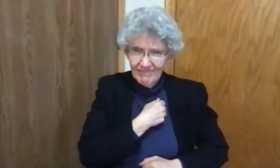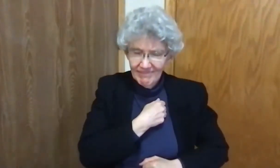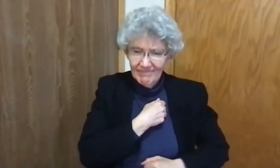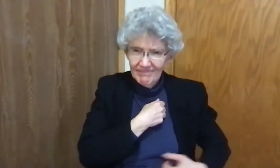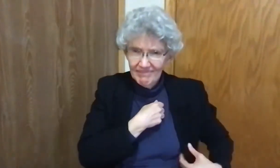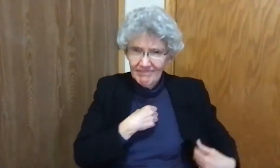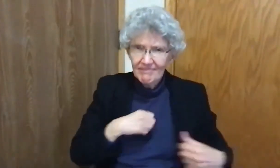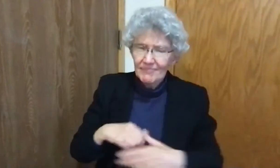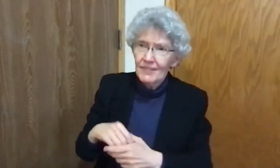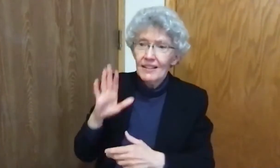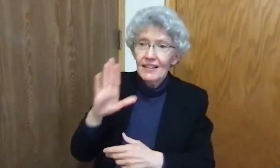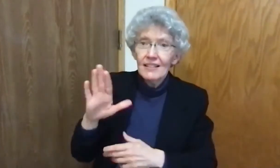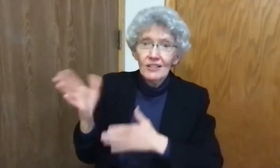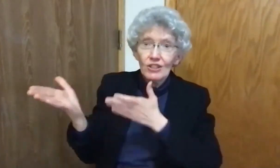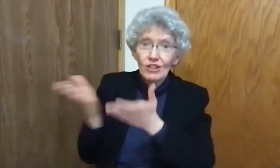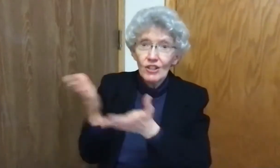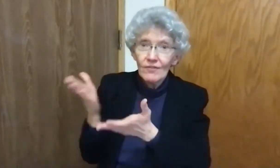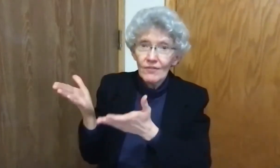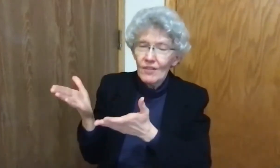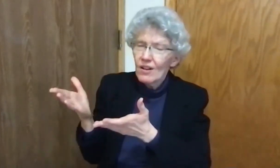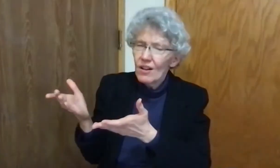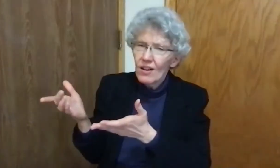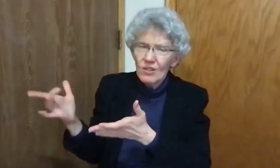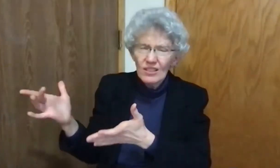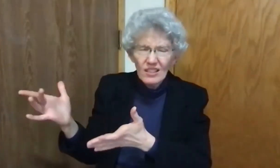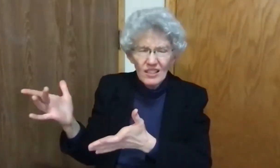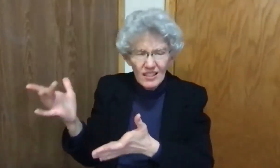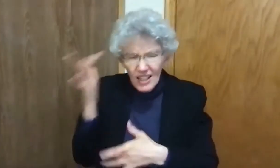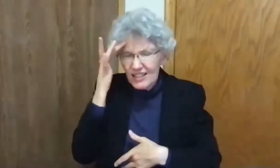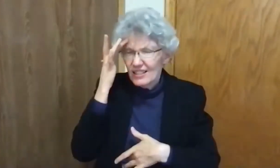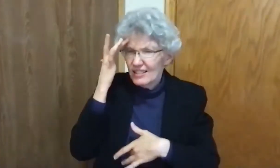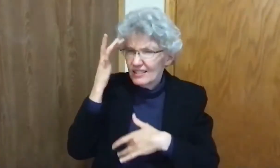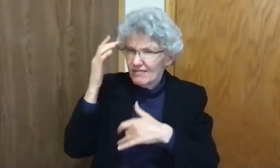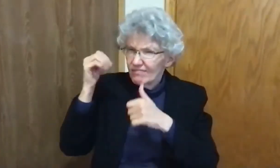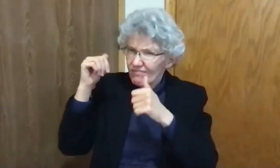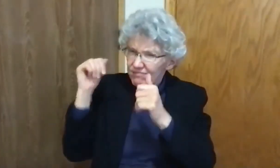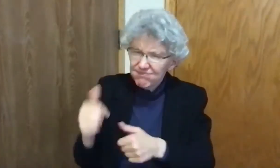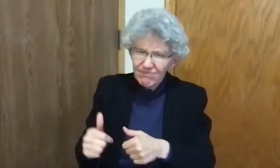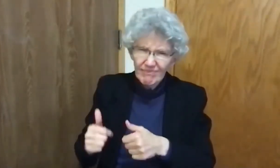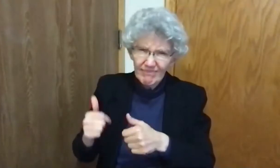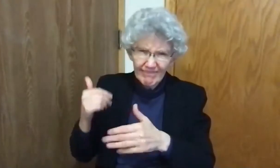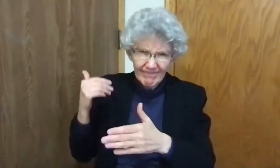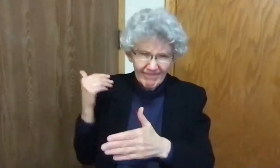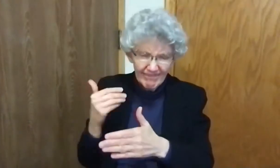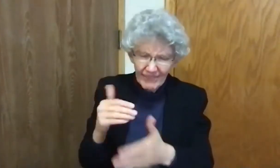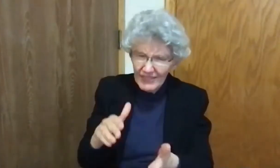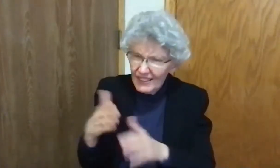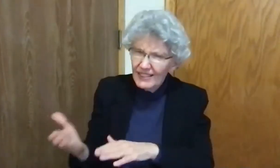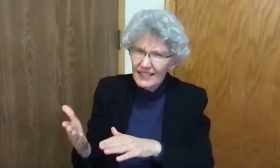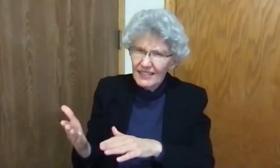A centurion there had a slave whom he valued highly and